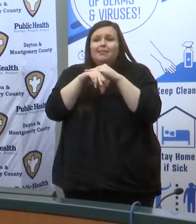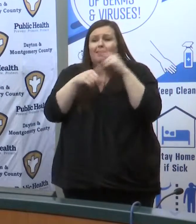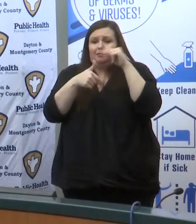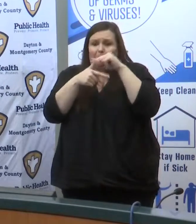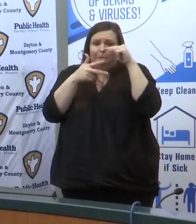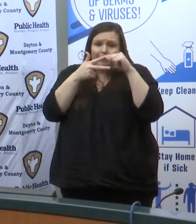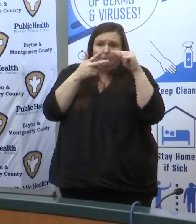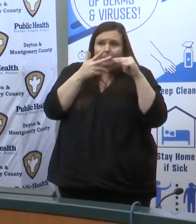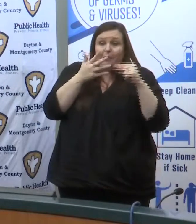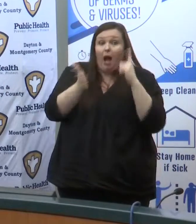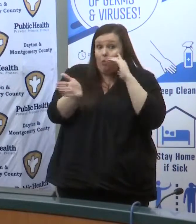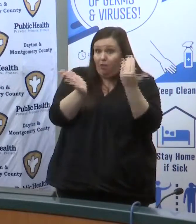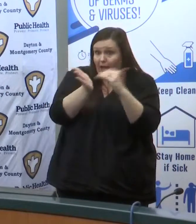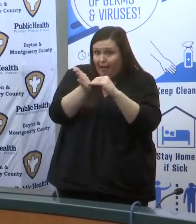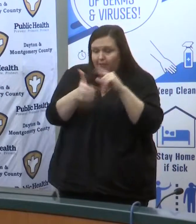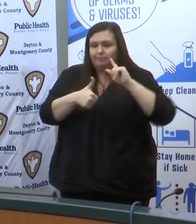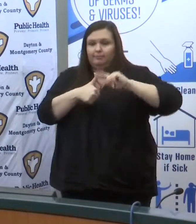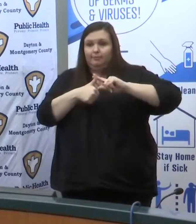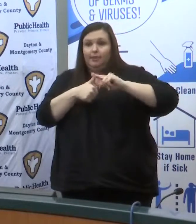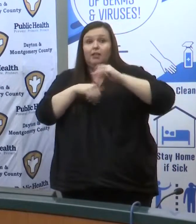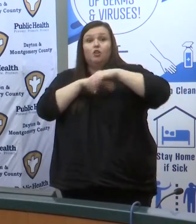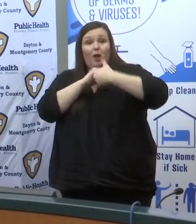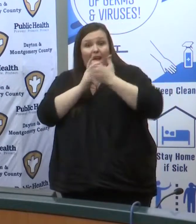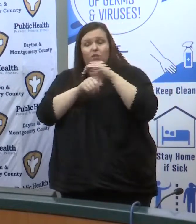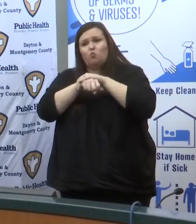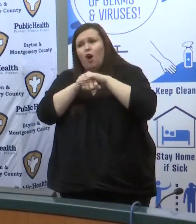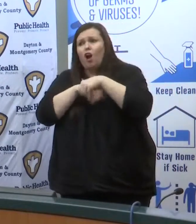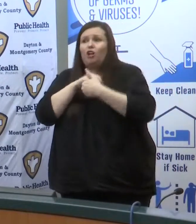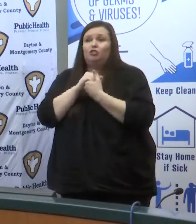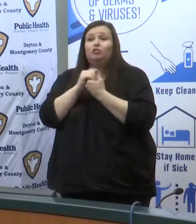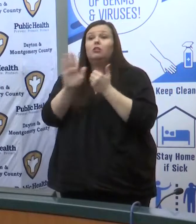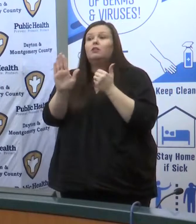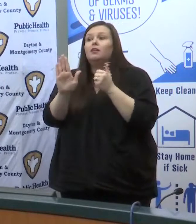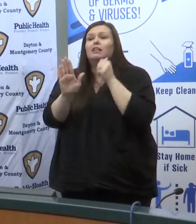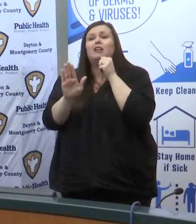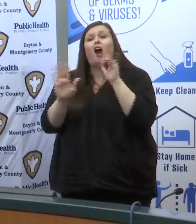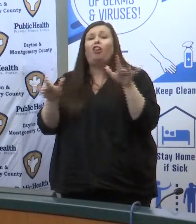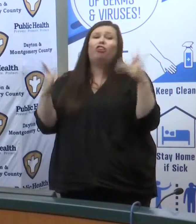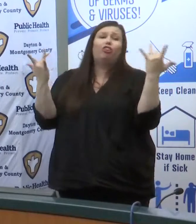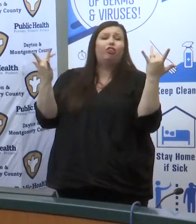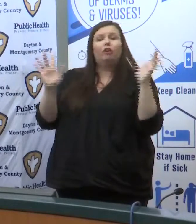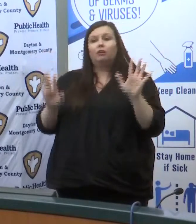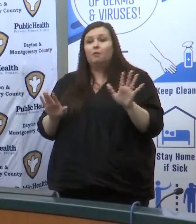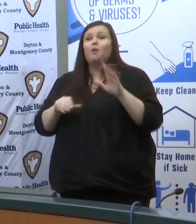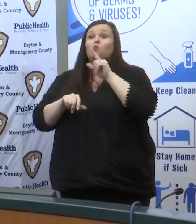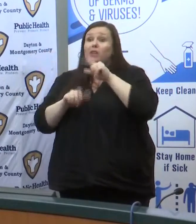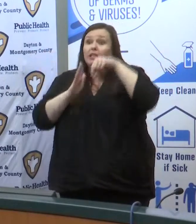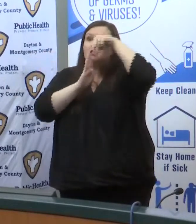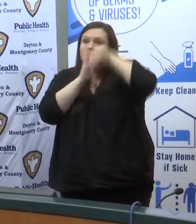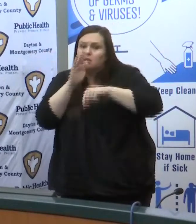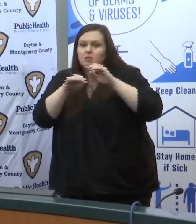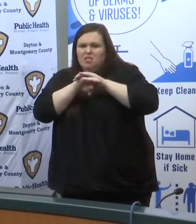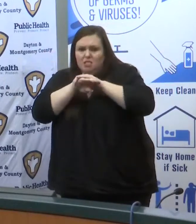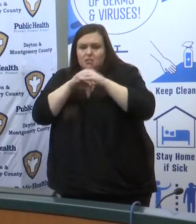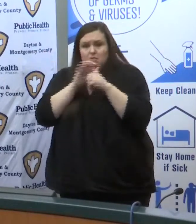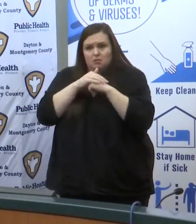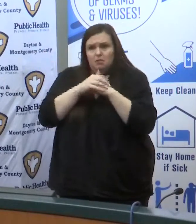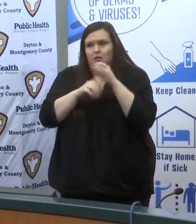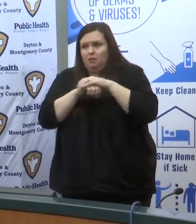now wash your hands wash your hands well don't go through the paces really wash your hands